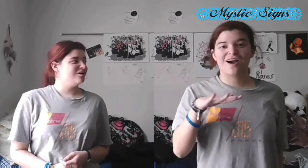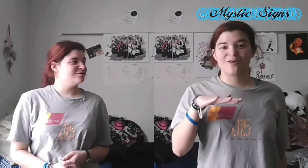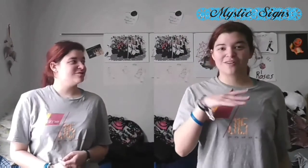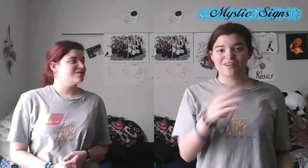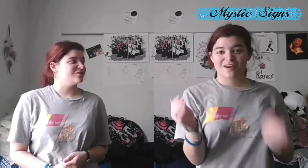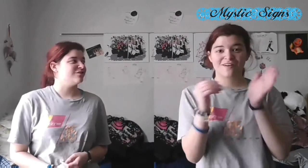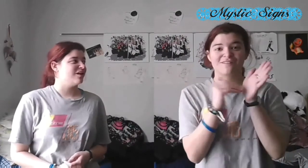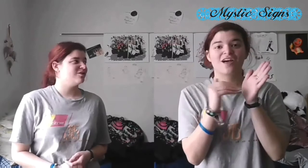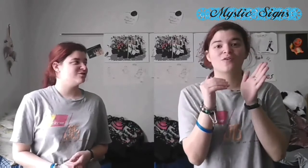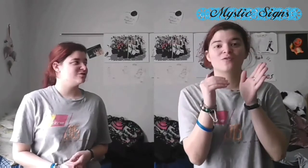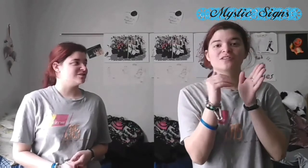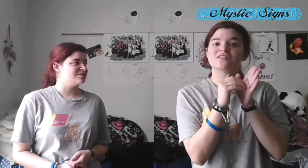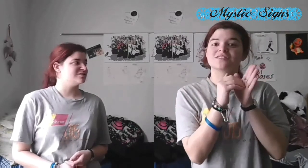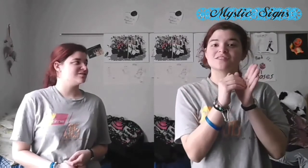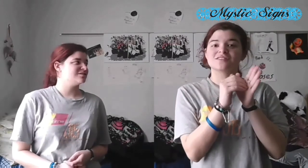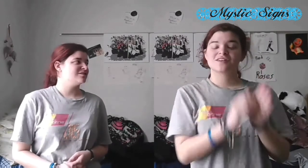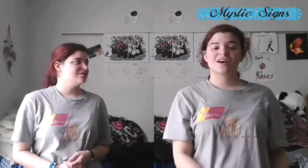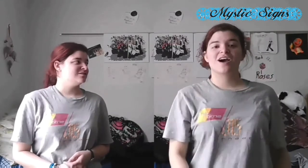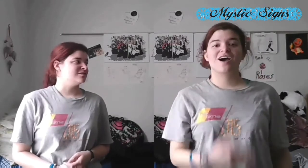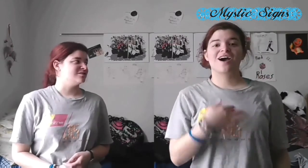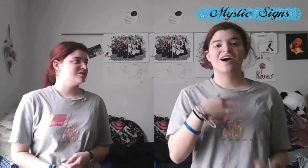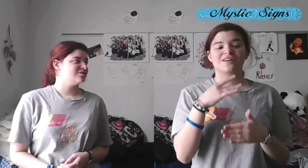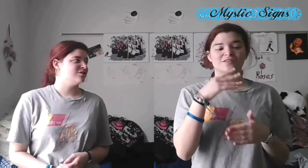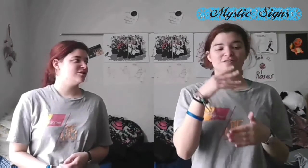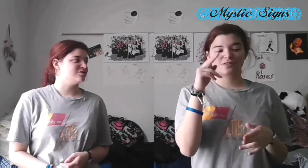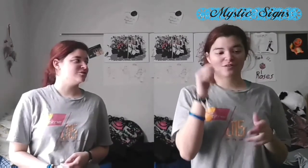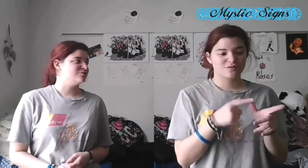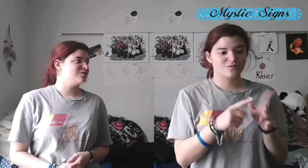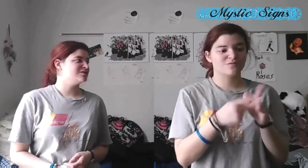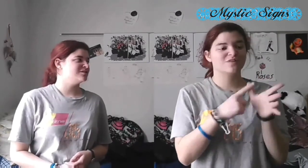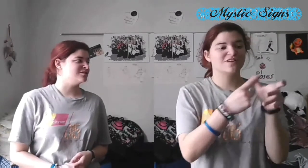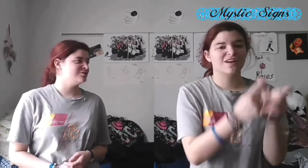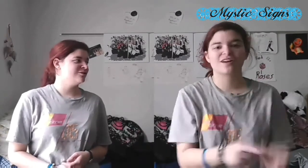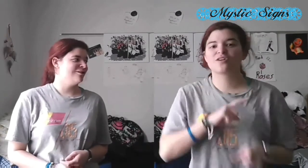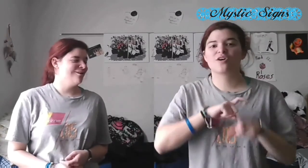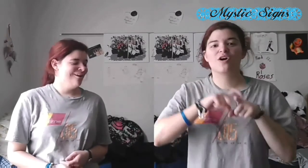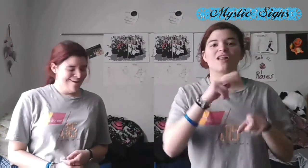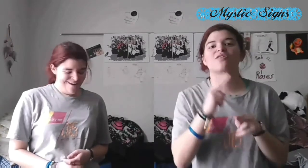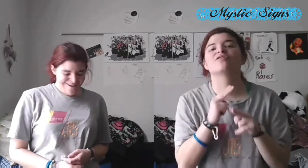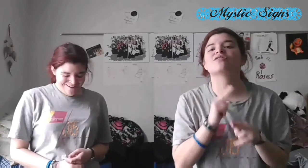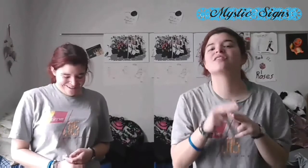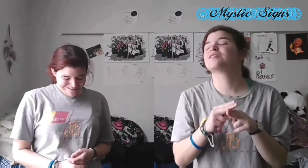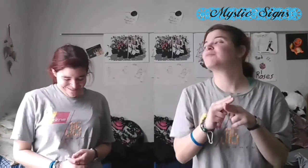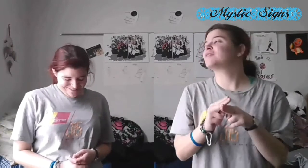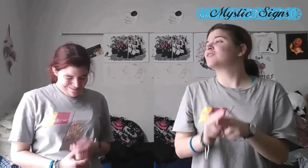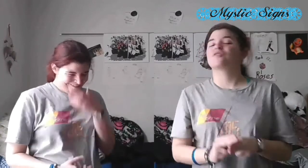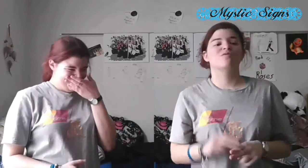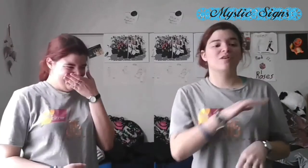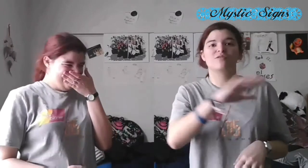of thousands, then I started to run and to call out her name, as the crowd on the